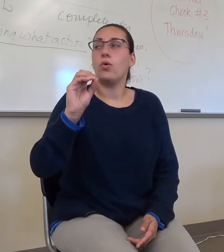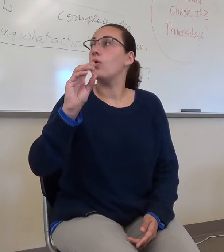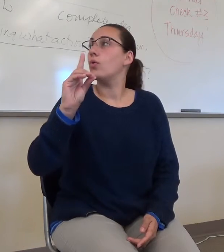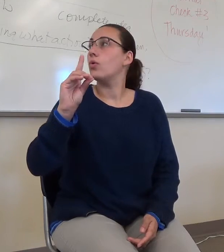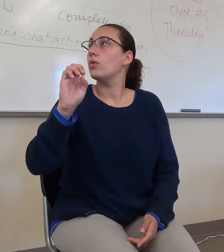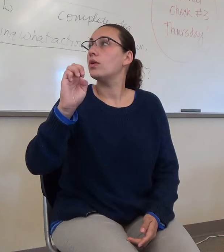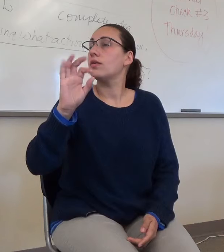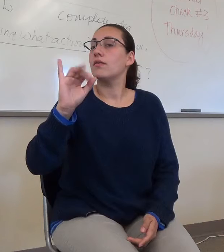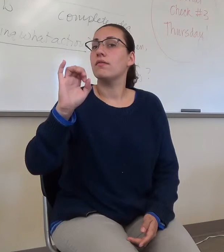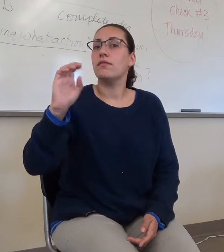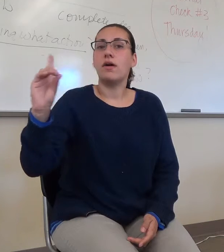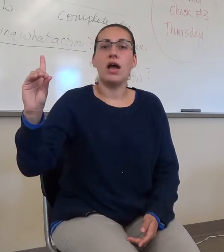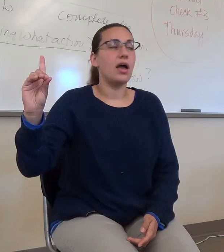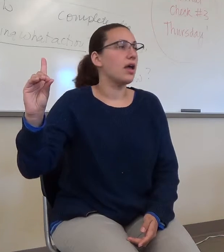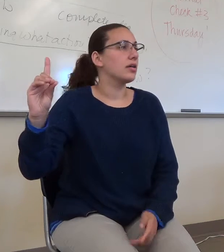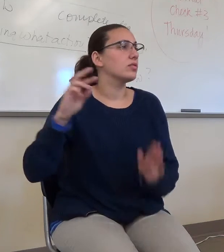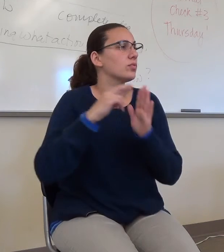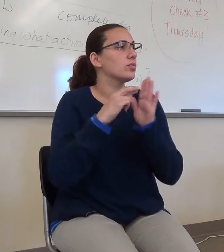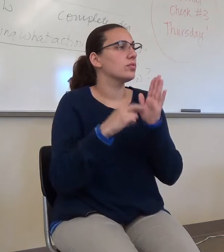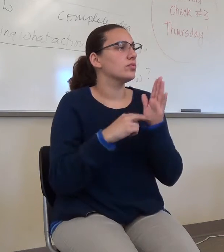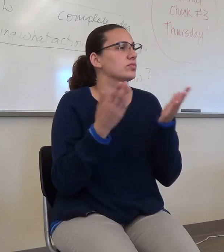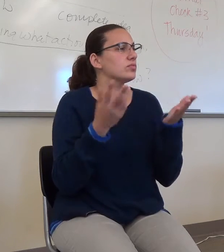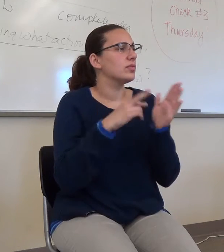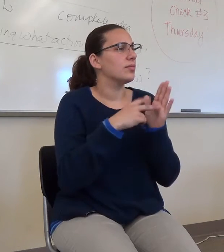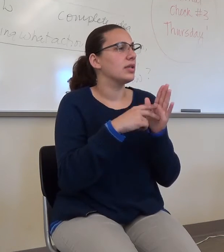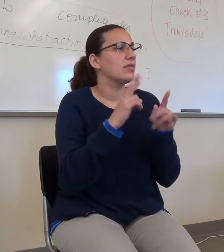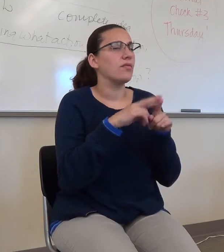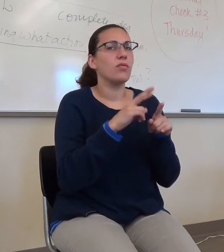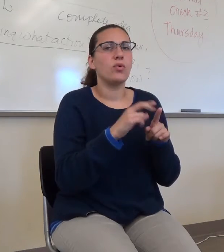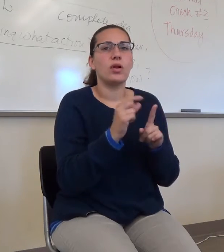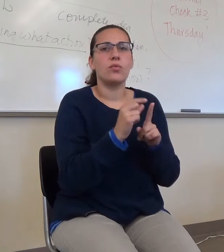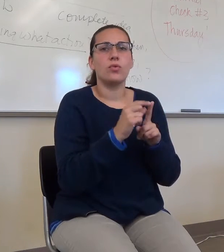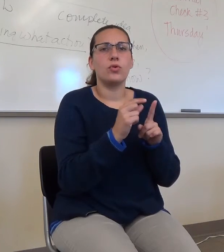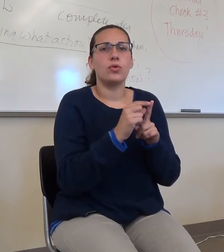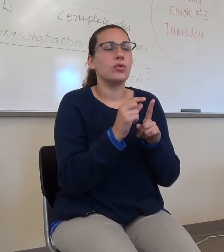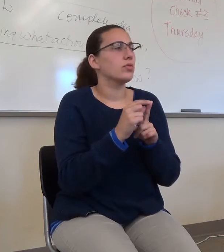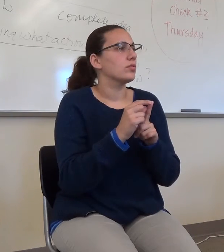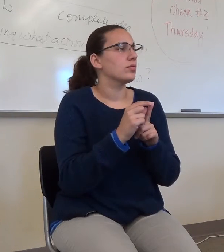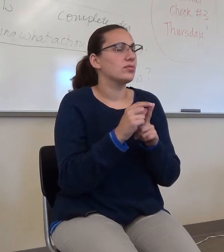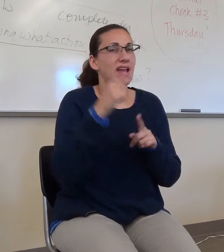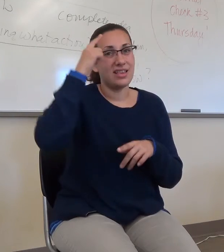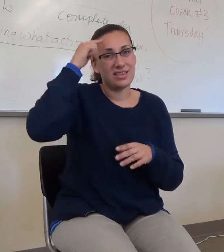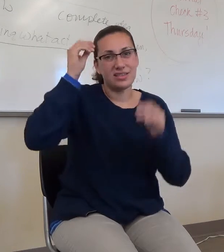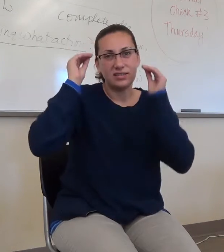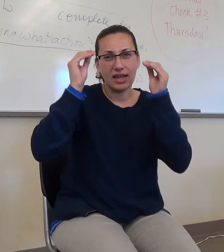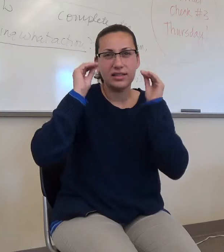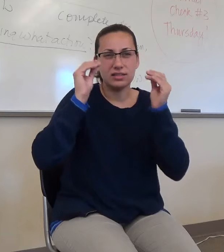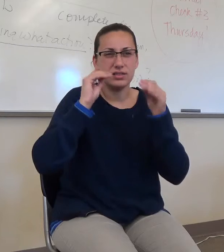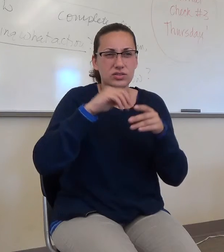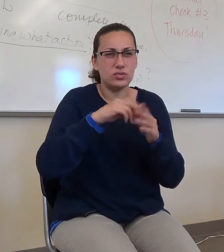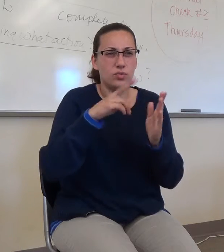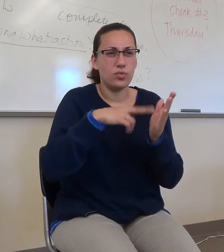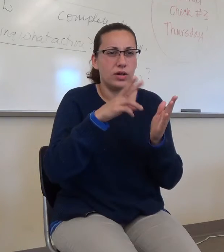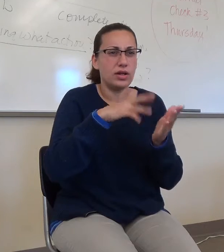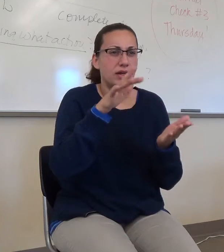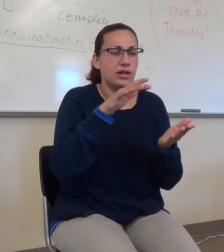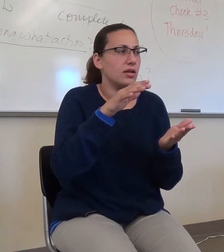I noticed some of you are doing this, which is good. I think they teach you this down in the lab, in the strategies.